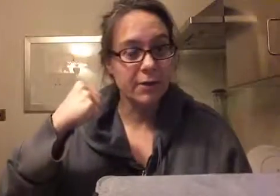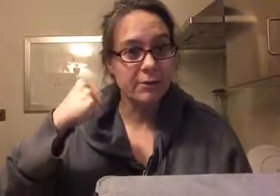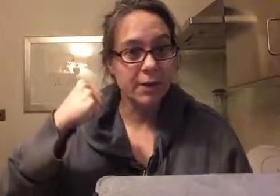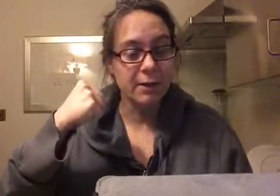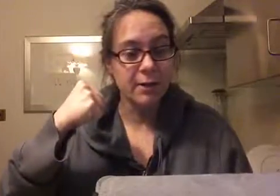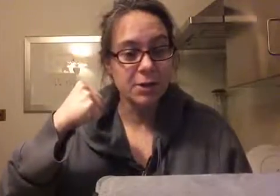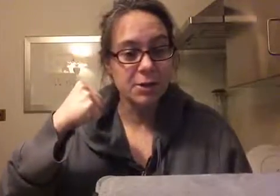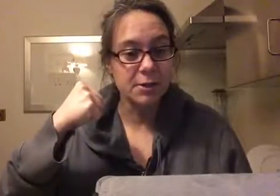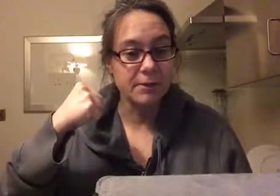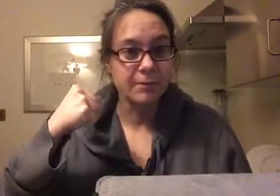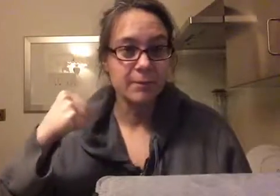funk, a fashion?